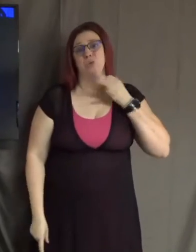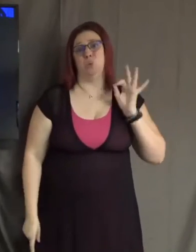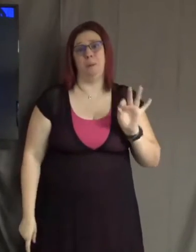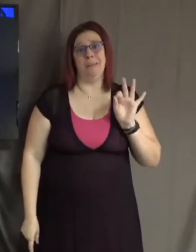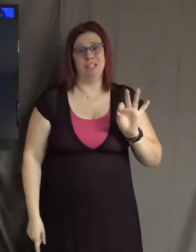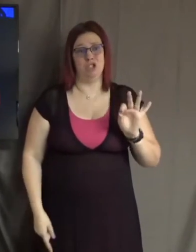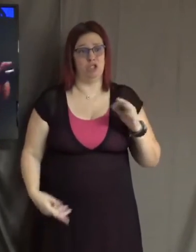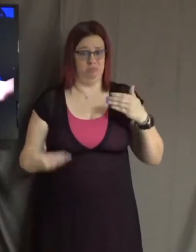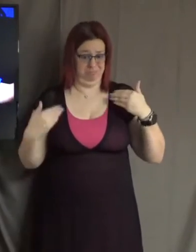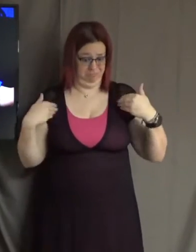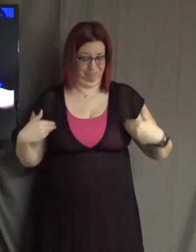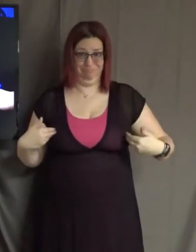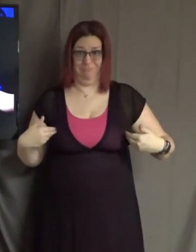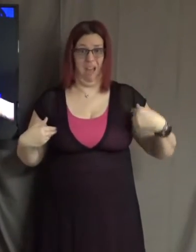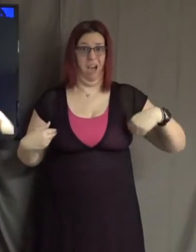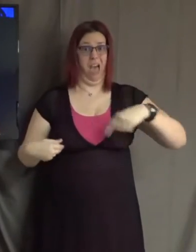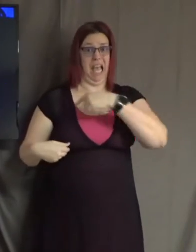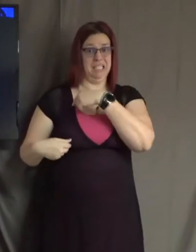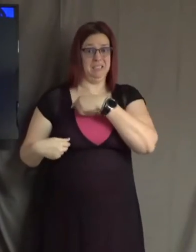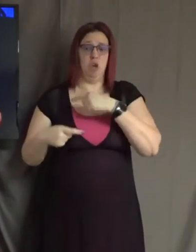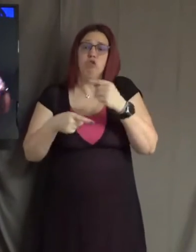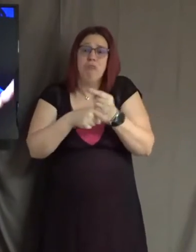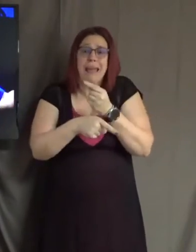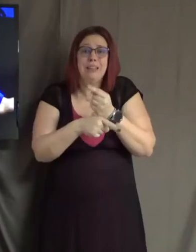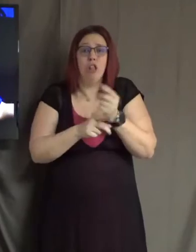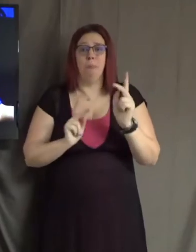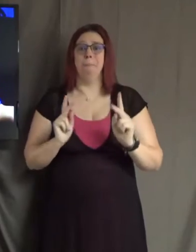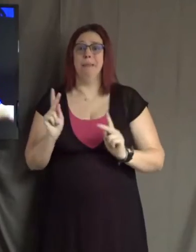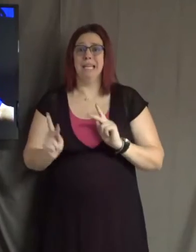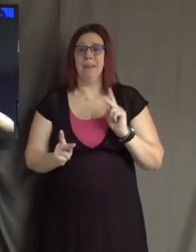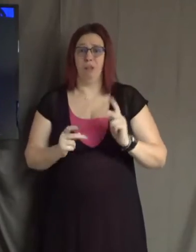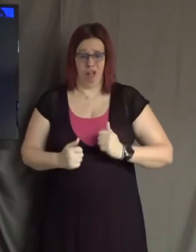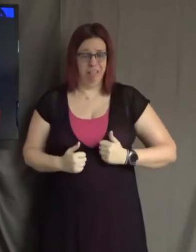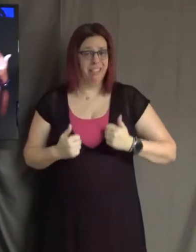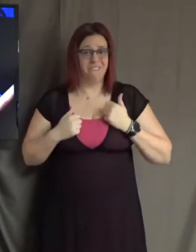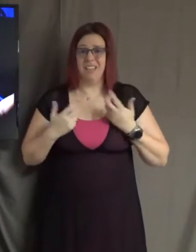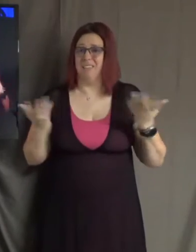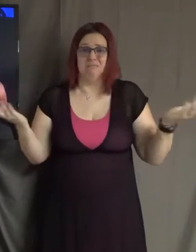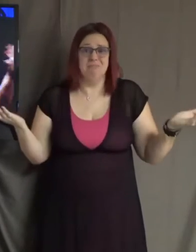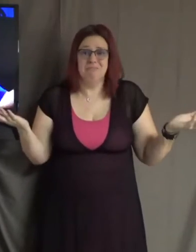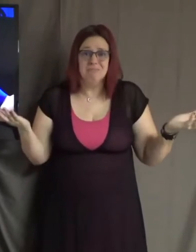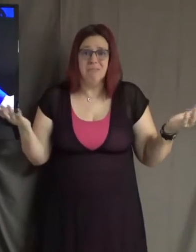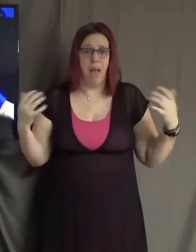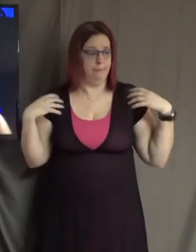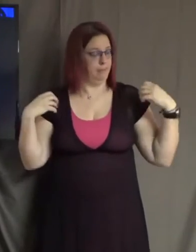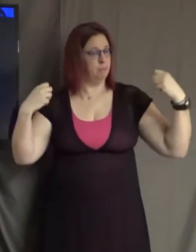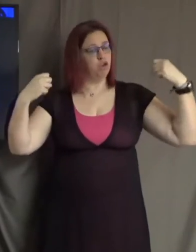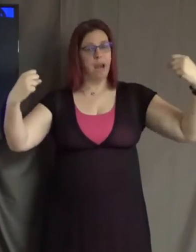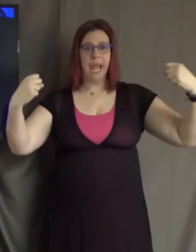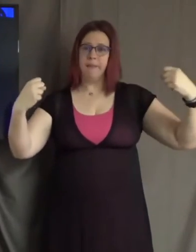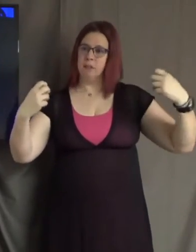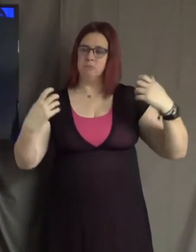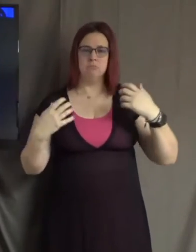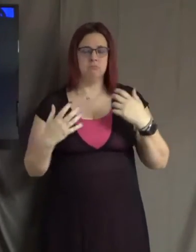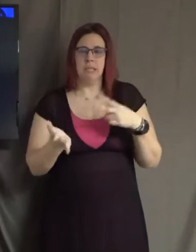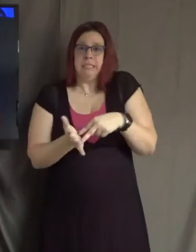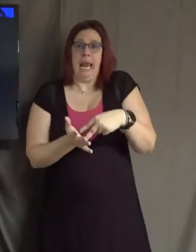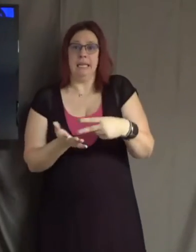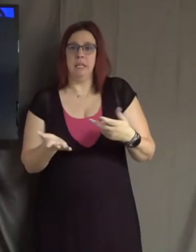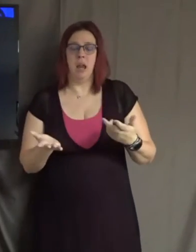It happens to regular people just living their lives, being brave and bold and standing up. And when it happens, sometimes it can